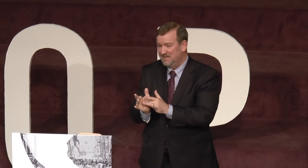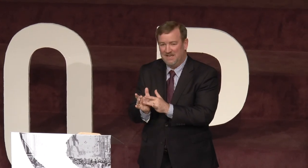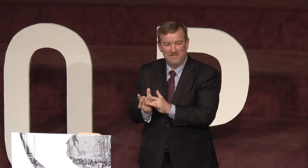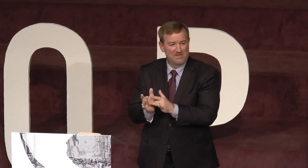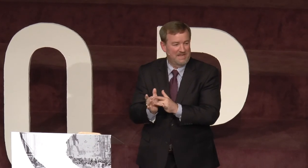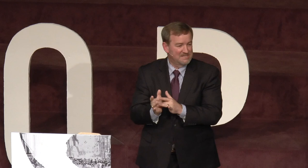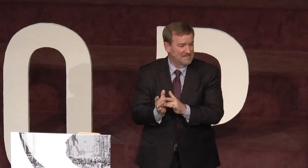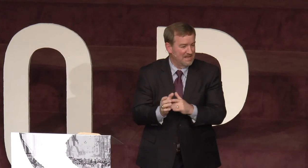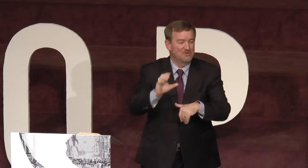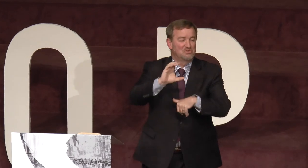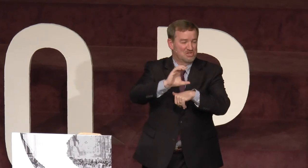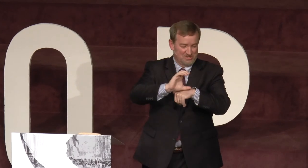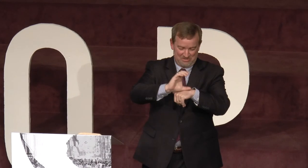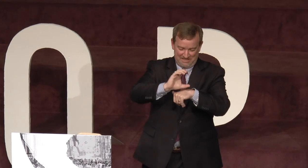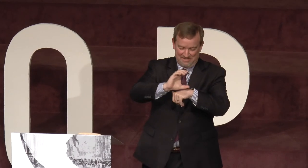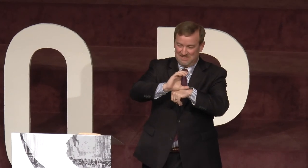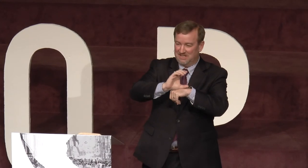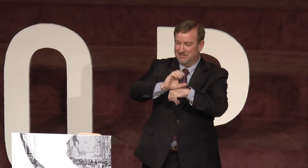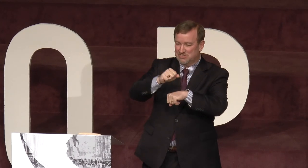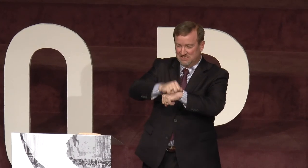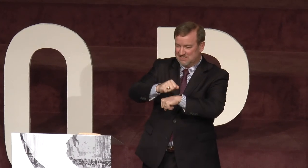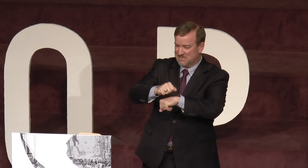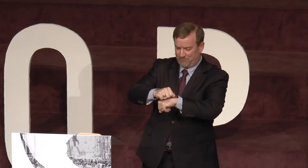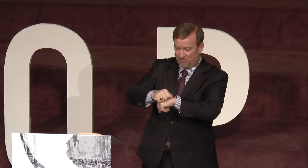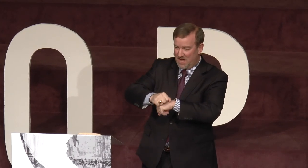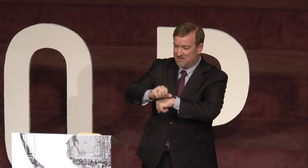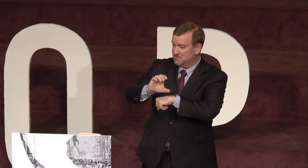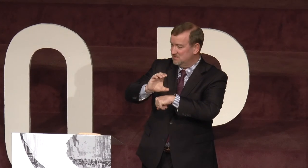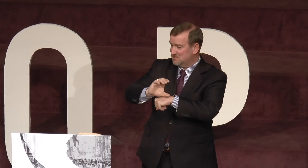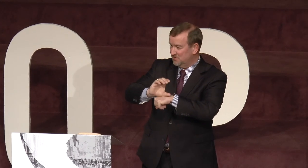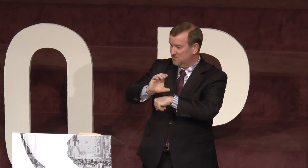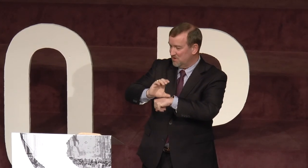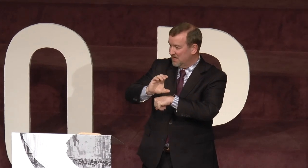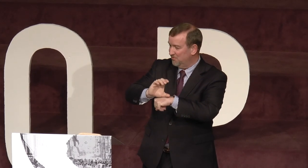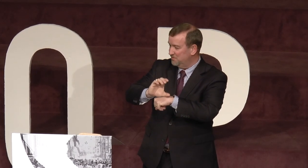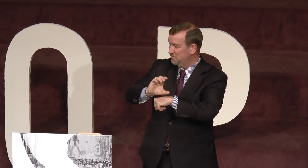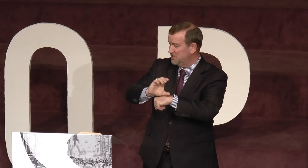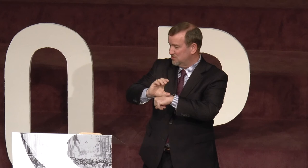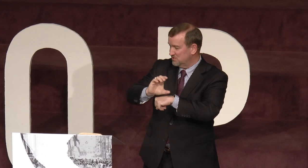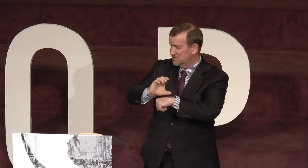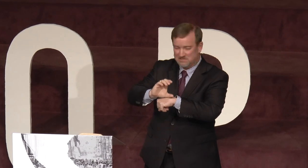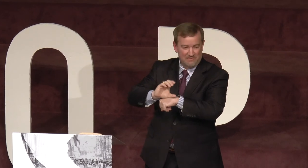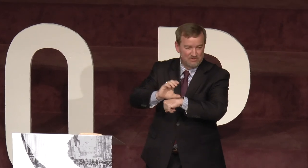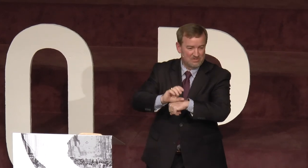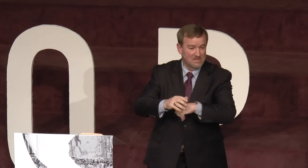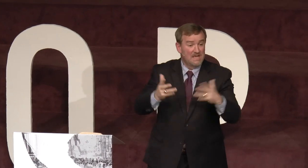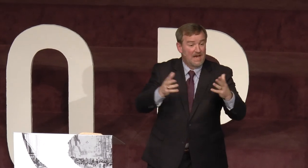And then the last thing I learned was church. And that's a letter C. This is a sign for rock. Jesus said, on this rock, I will build my church. That's a sign for church. I